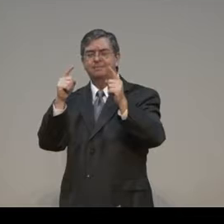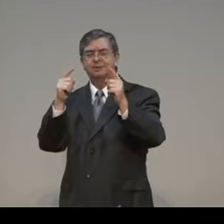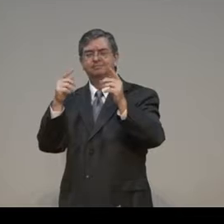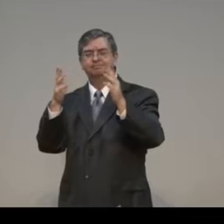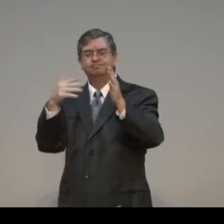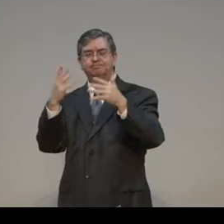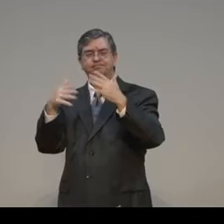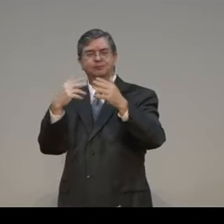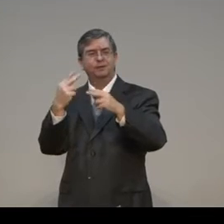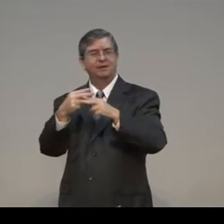solved.